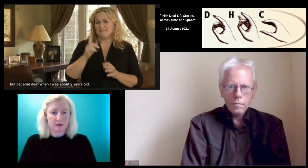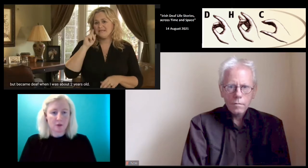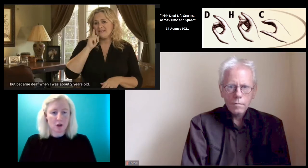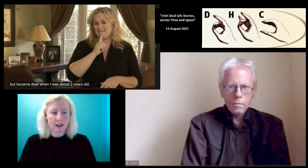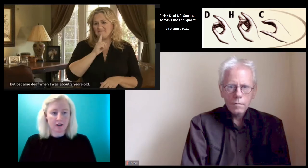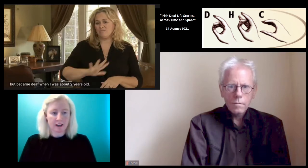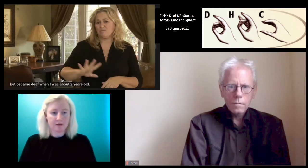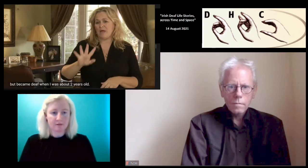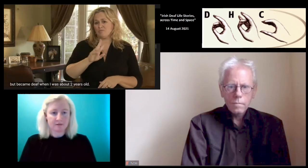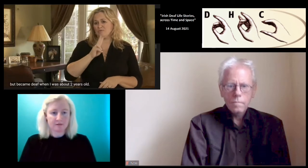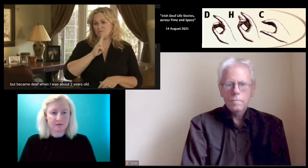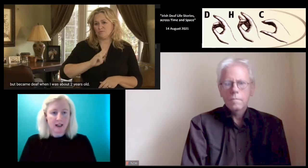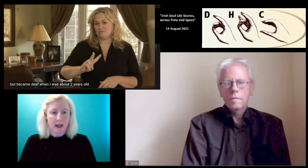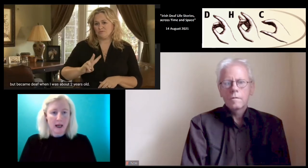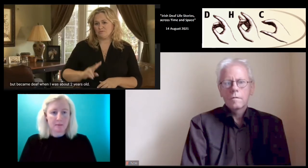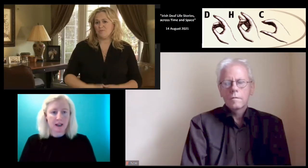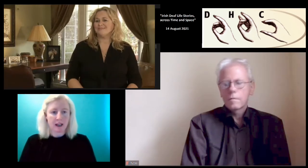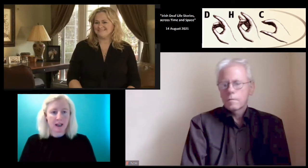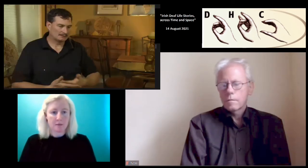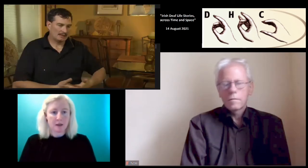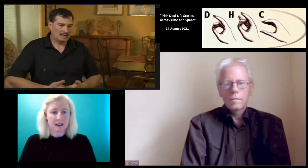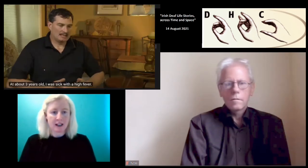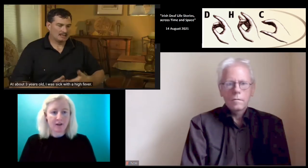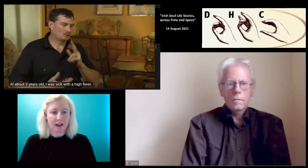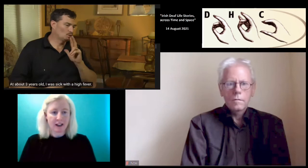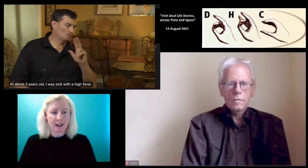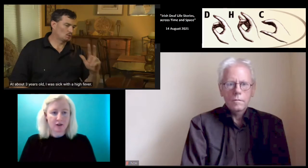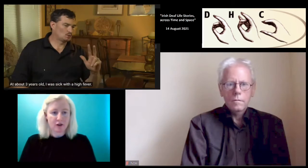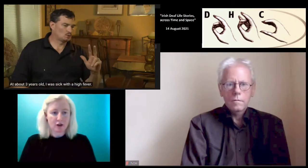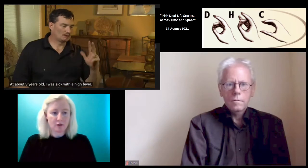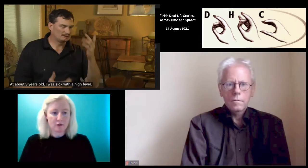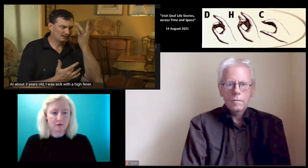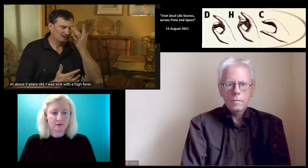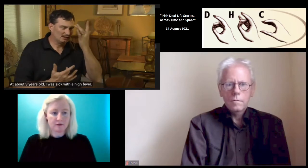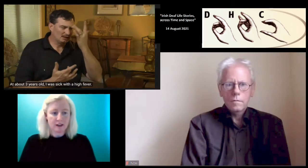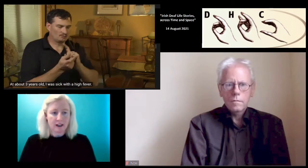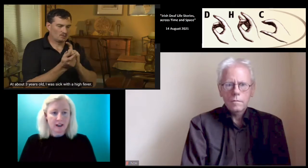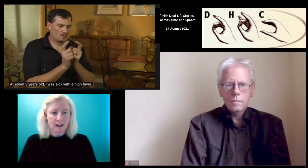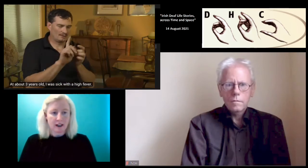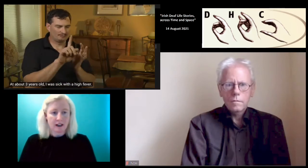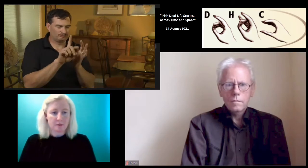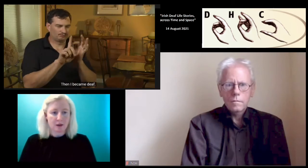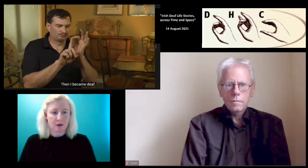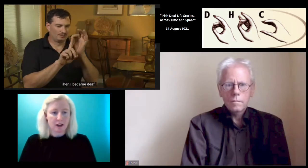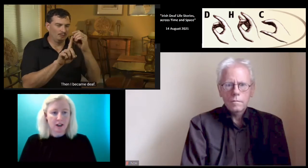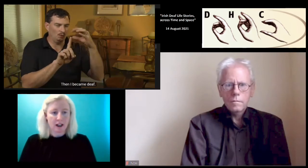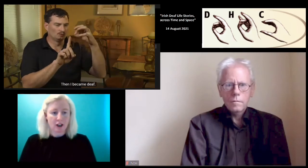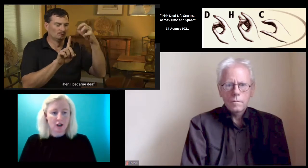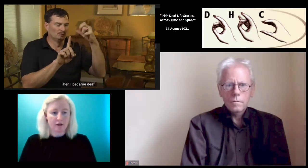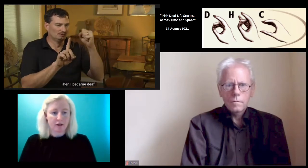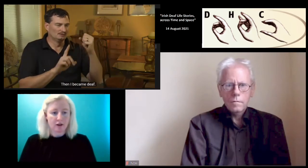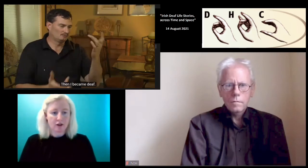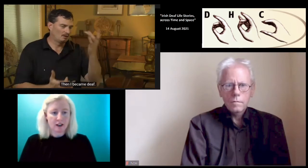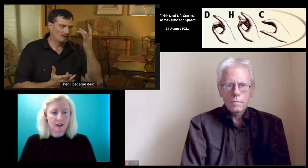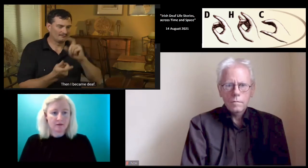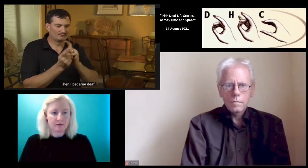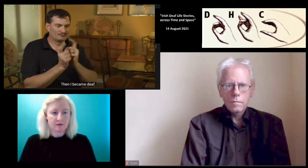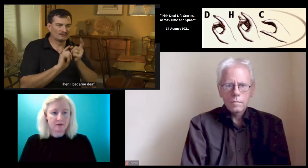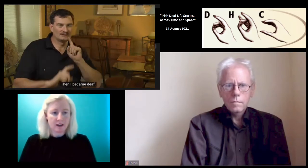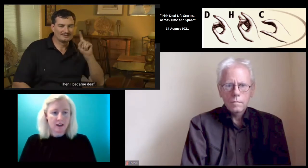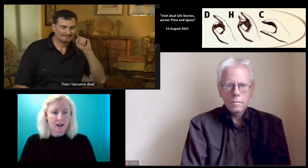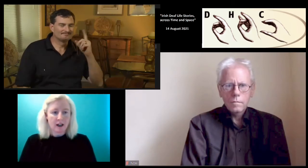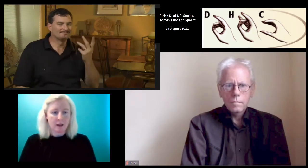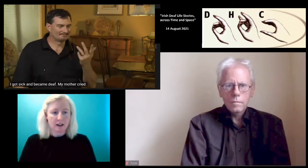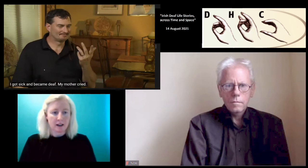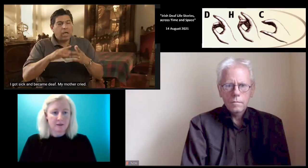I was born hearing and became deaf at the age of two. At about the age of three,